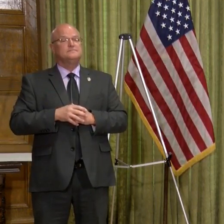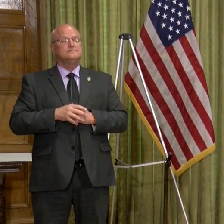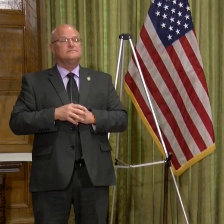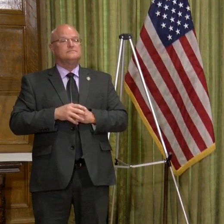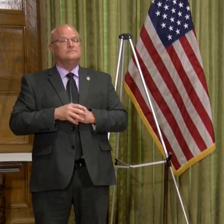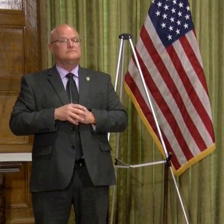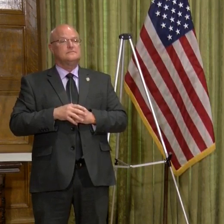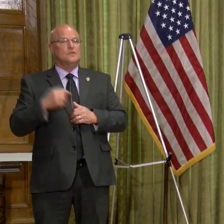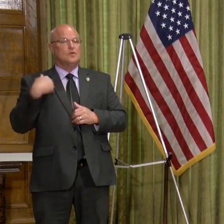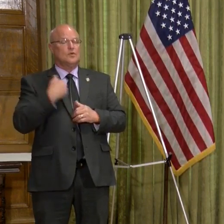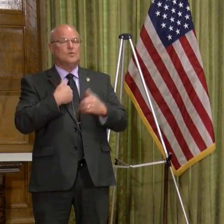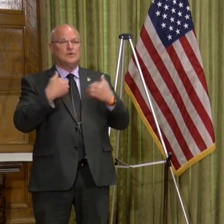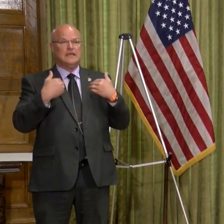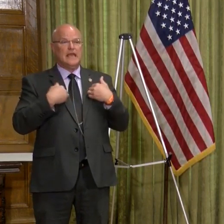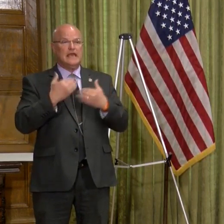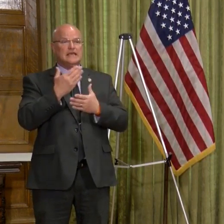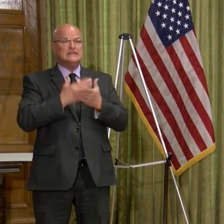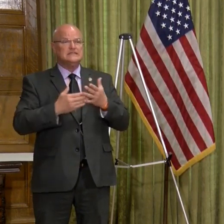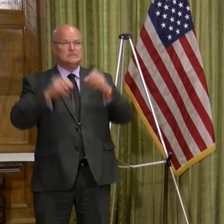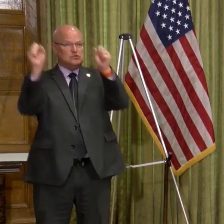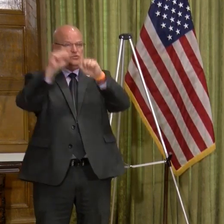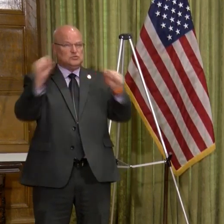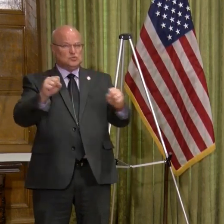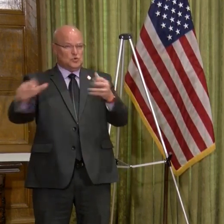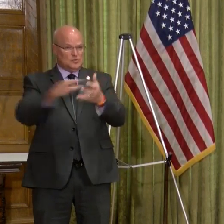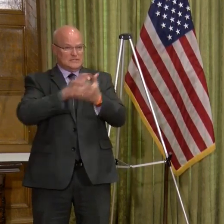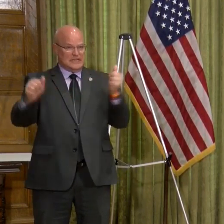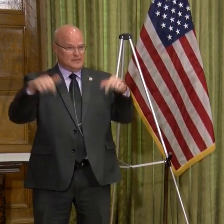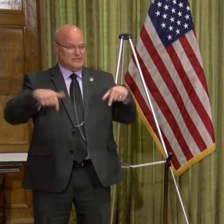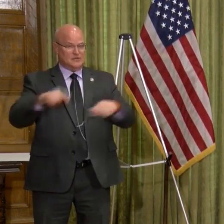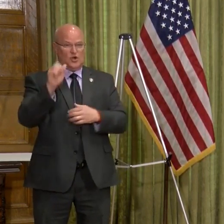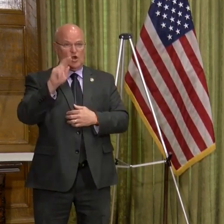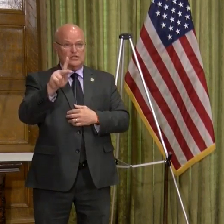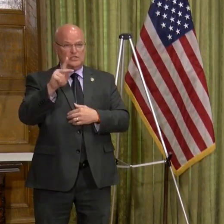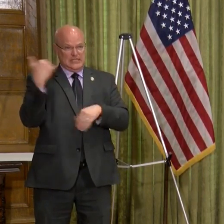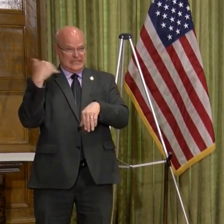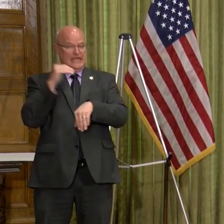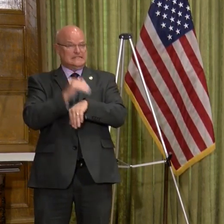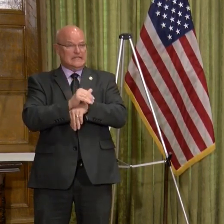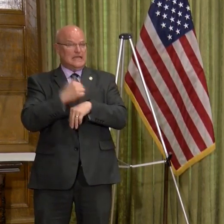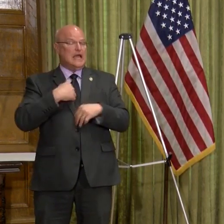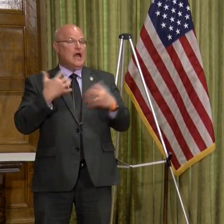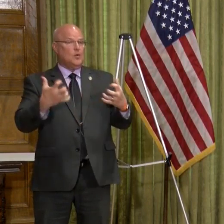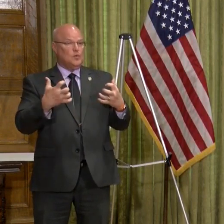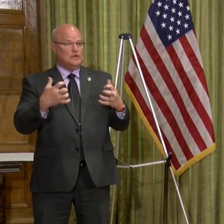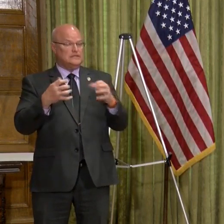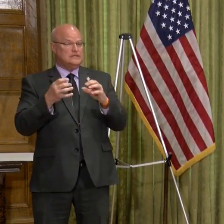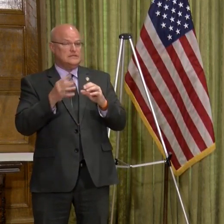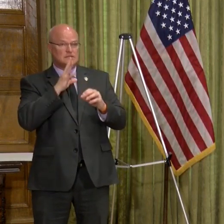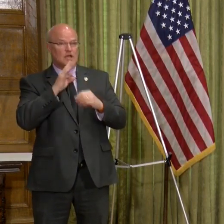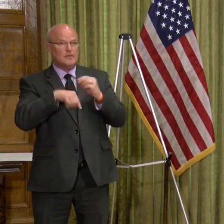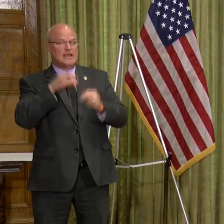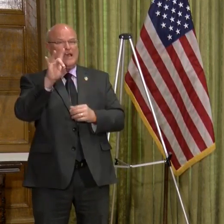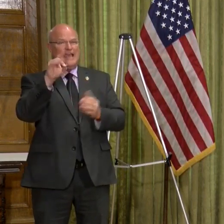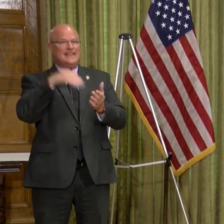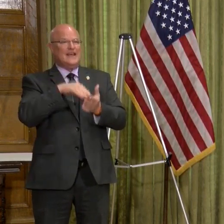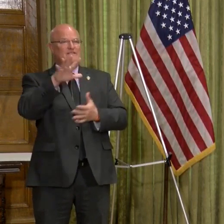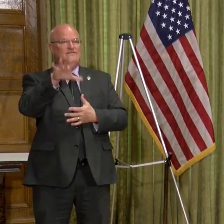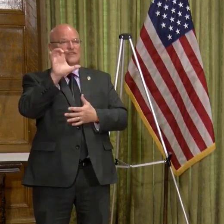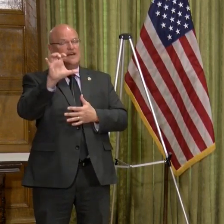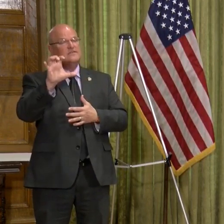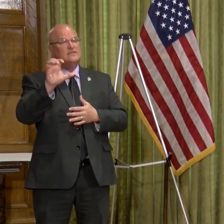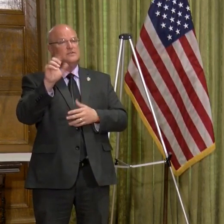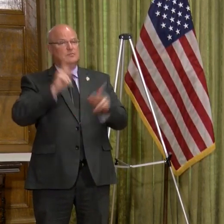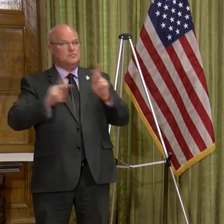Yesterday, we had some storm damage in Arkansas last night. I did want to remark that we have 8,500